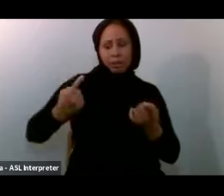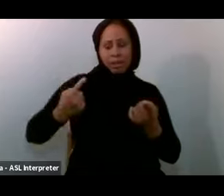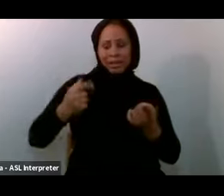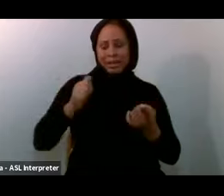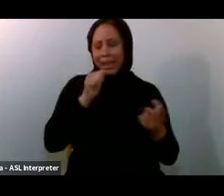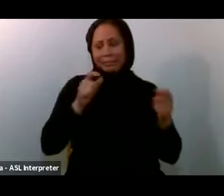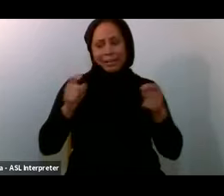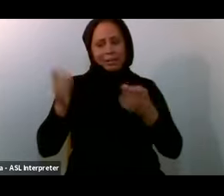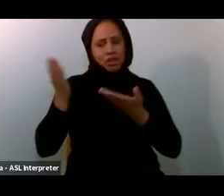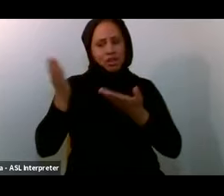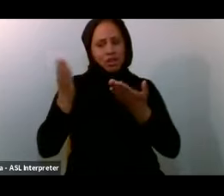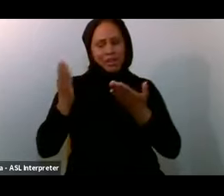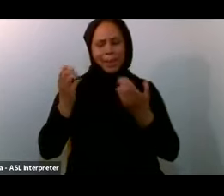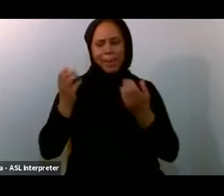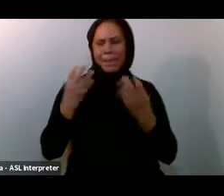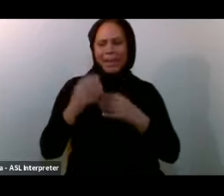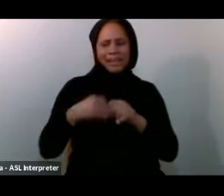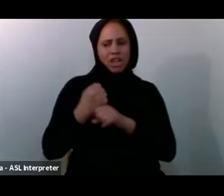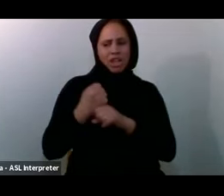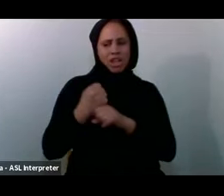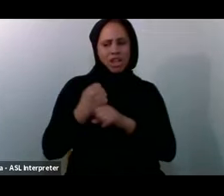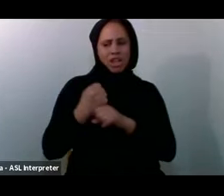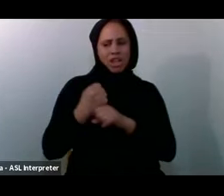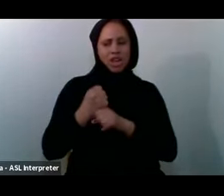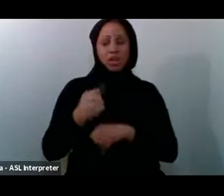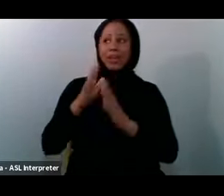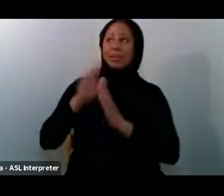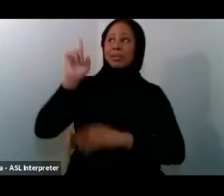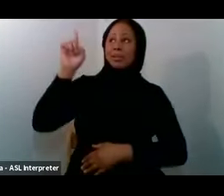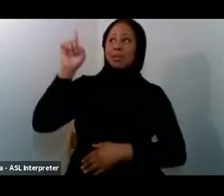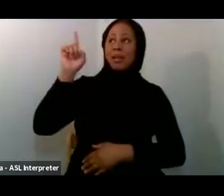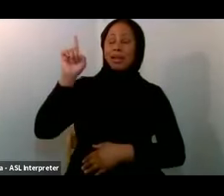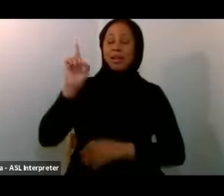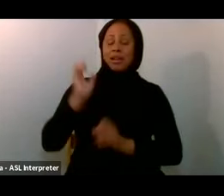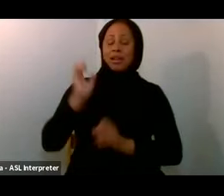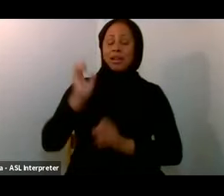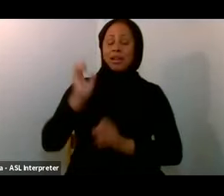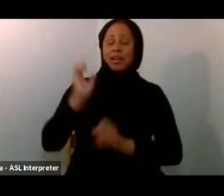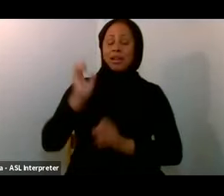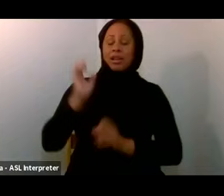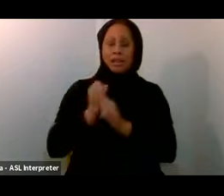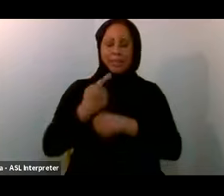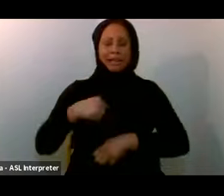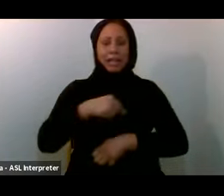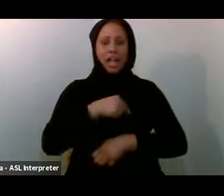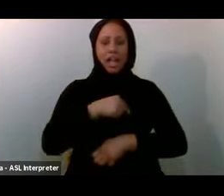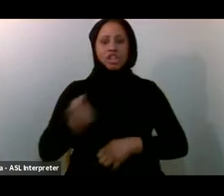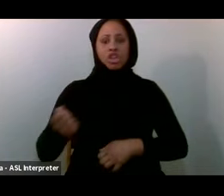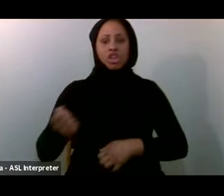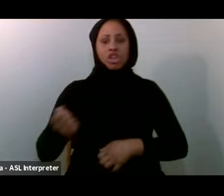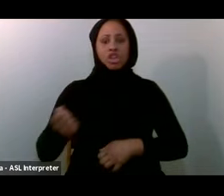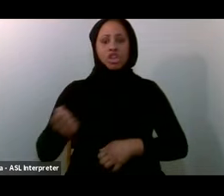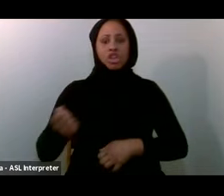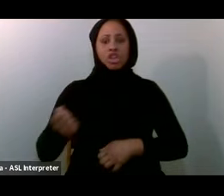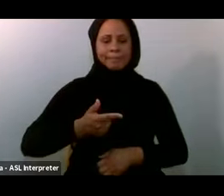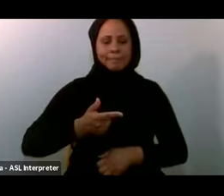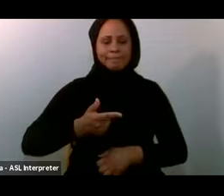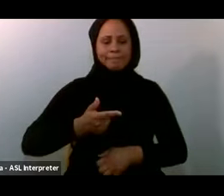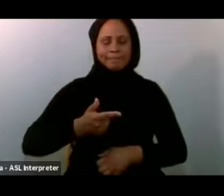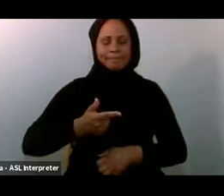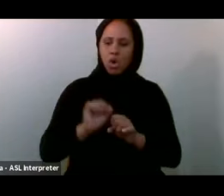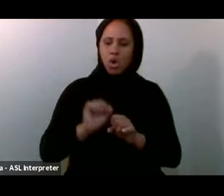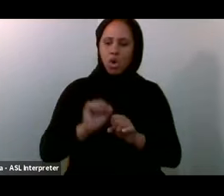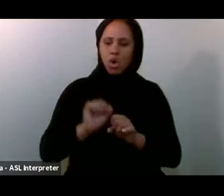We ask Allah Subhanahu Wa ta'ala That he Makes us All of Us At the Forefront Of this Cause Because this Is the Cause And I